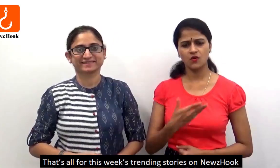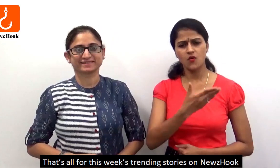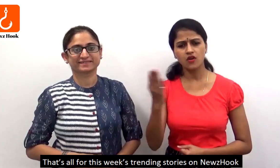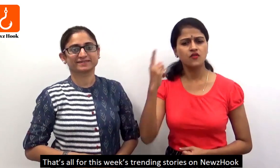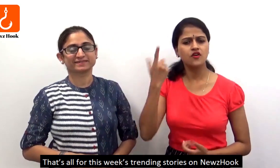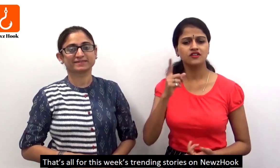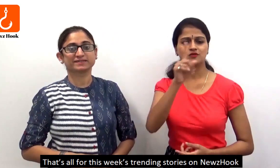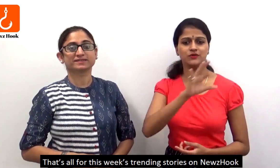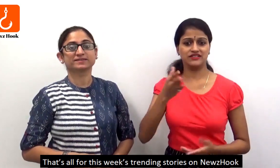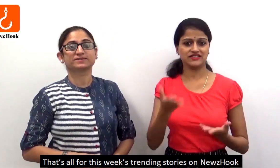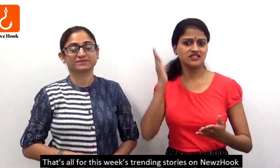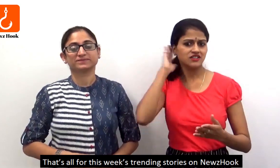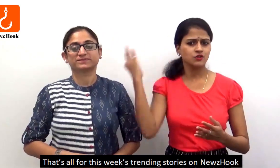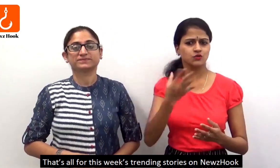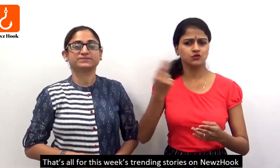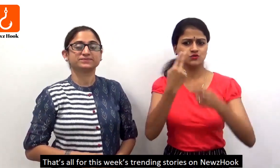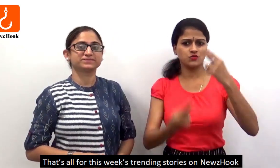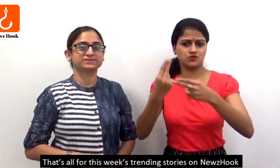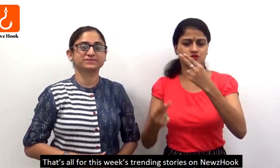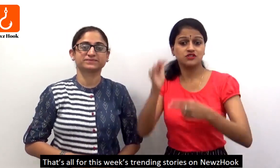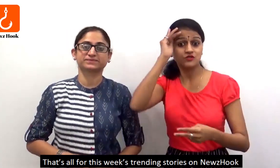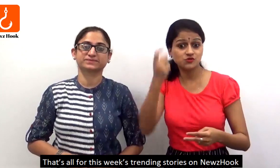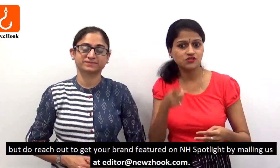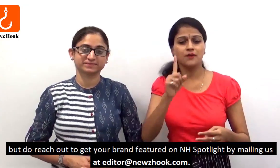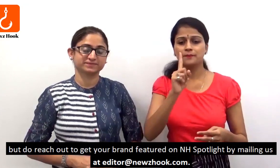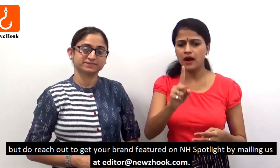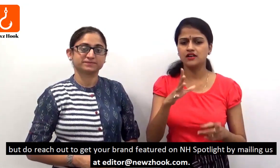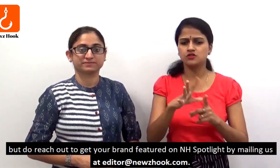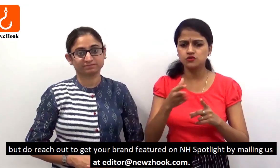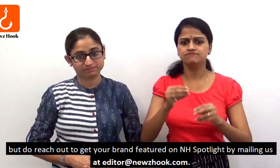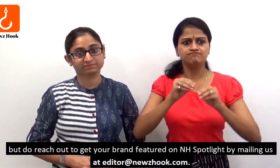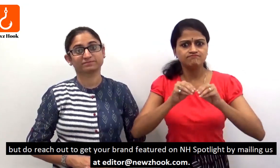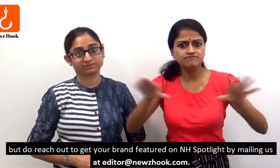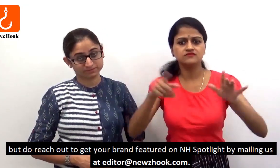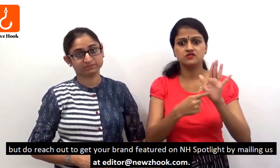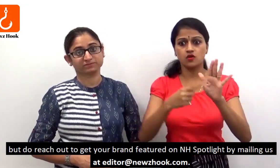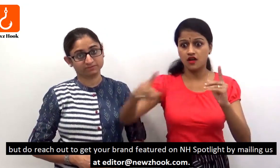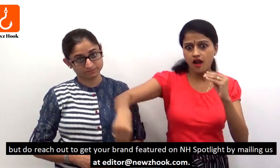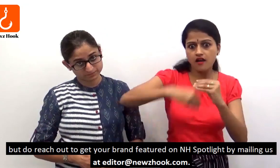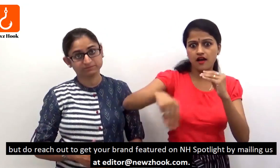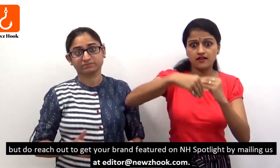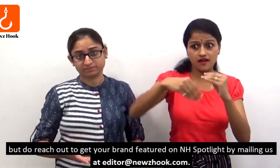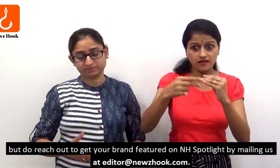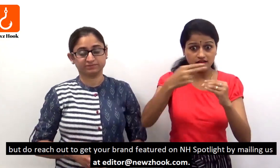That's all for this week's trending stories on news hook. But do reach out to get your brand featured on NH